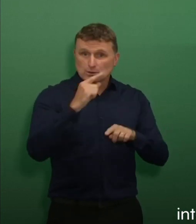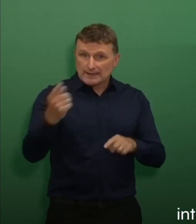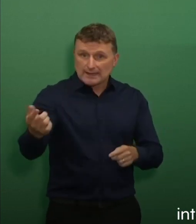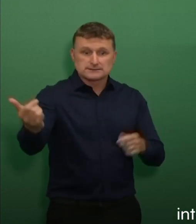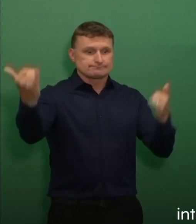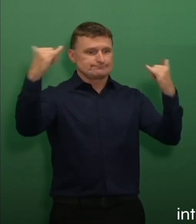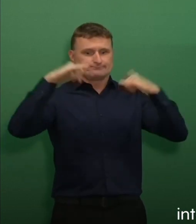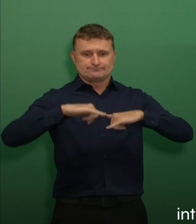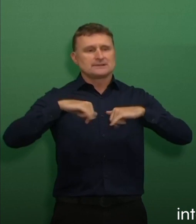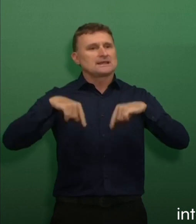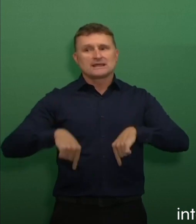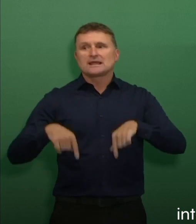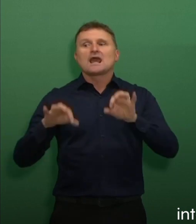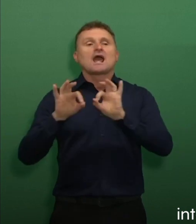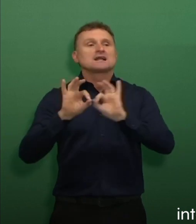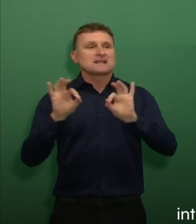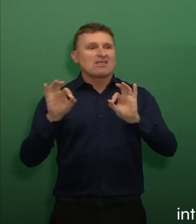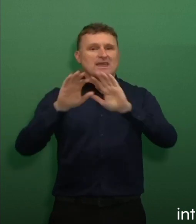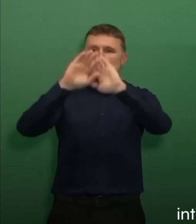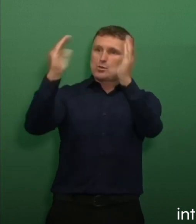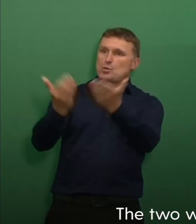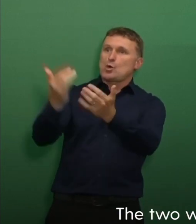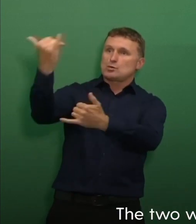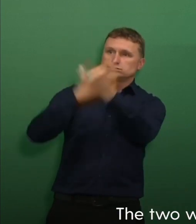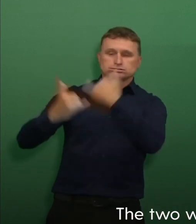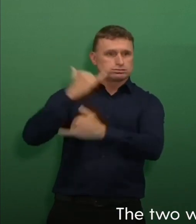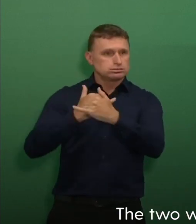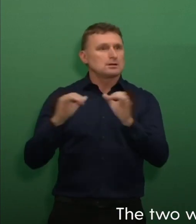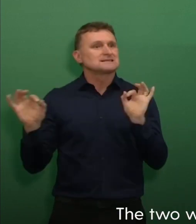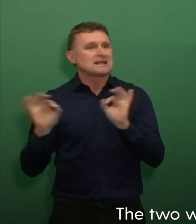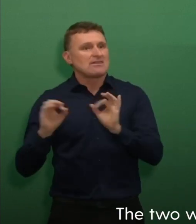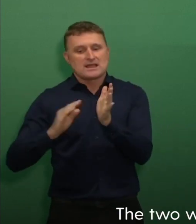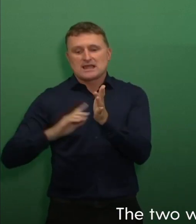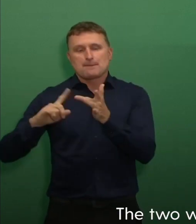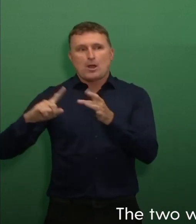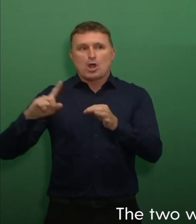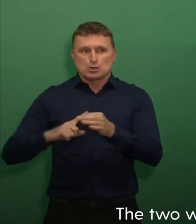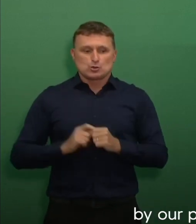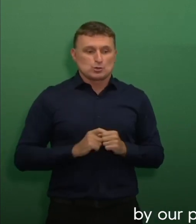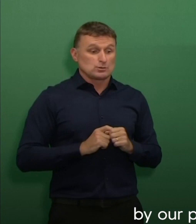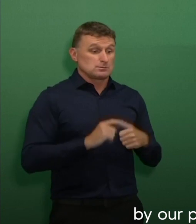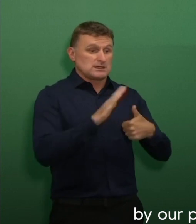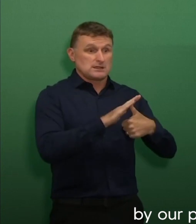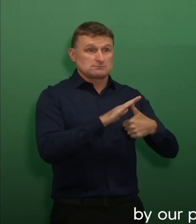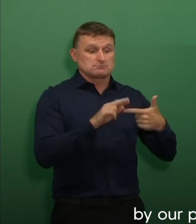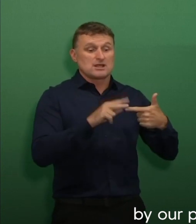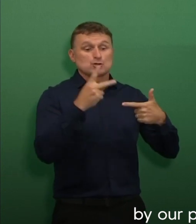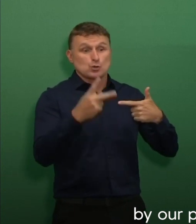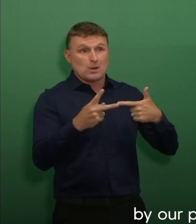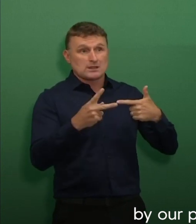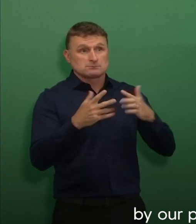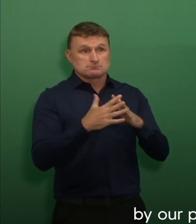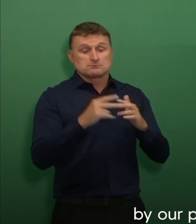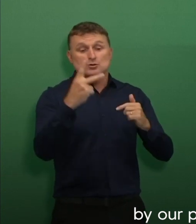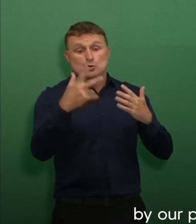New Zealand without going through MIQ. The two weeks between each of these steps has been requested by our public health advisors